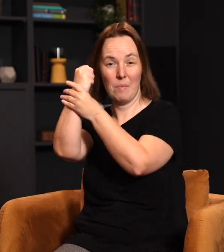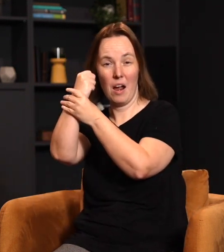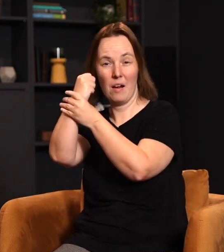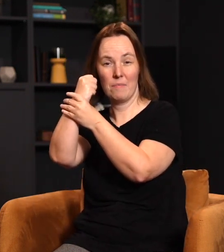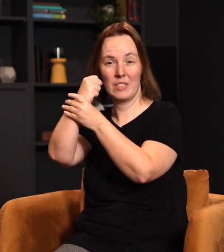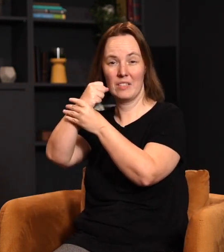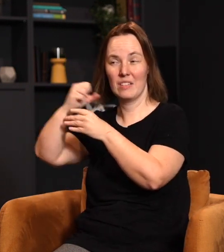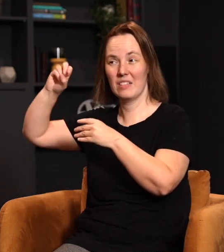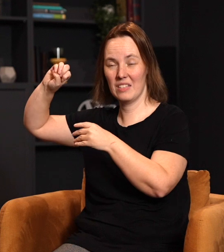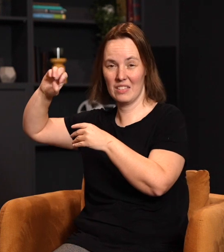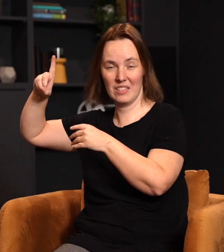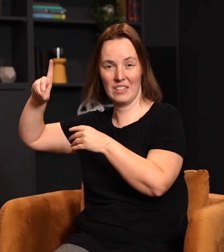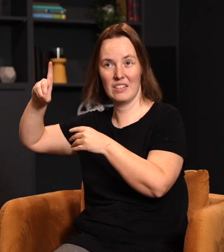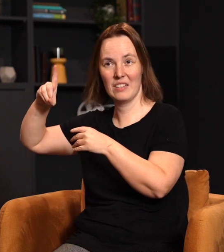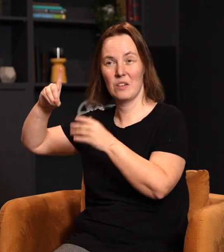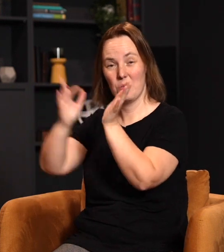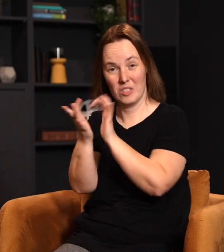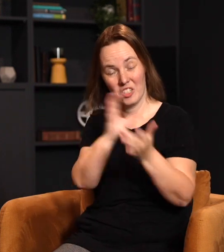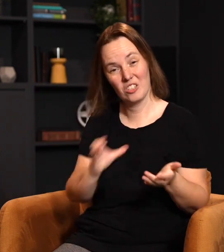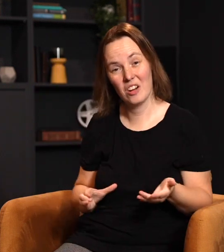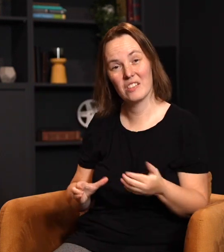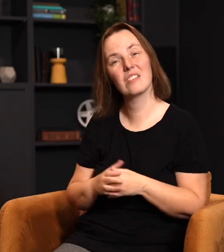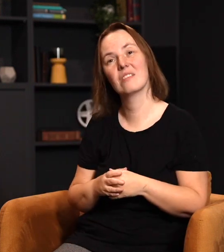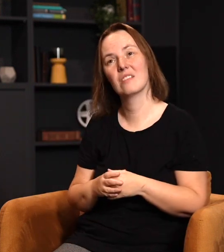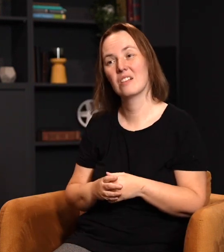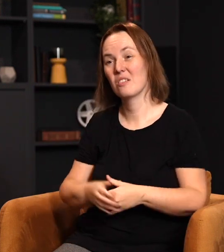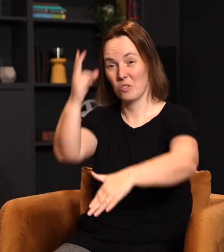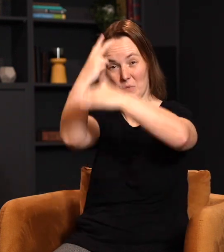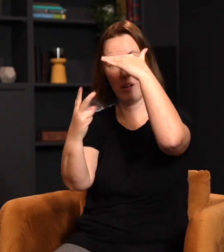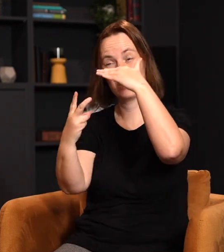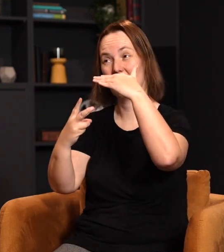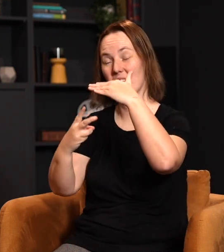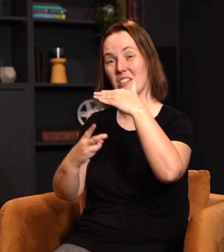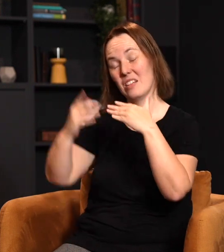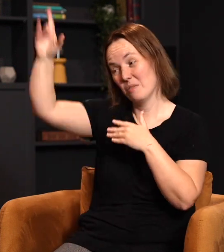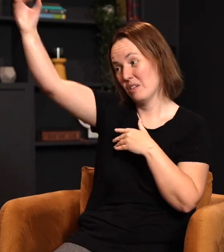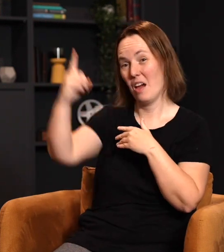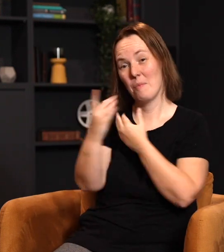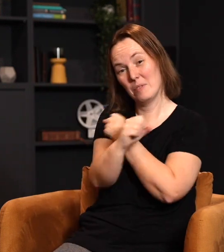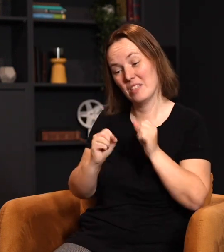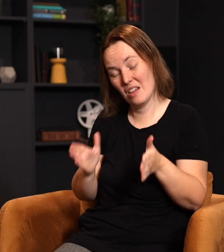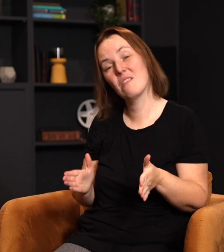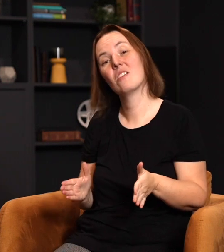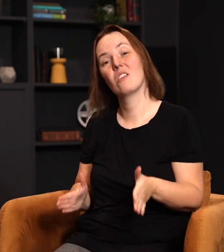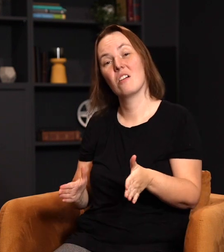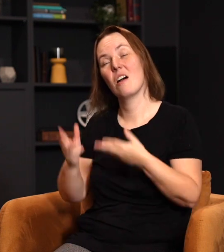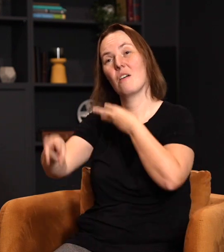Abraham's seed physically, biologically, was Jesus Christ, prophesying that he would come who would be the Savior of the world,